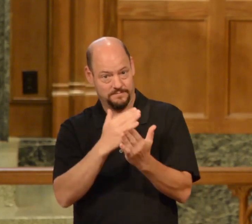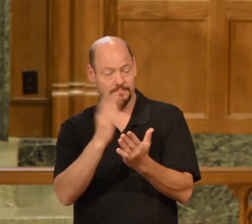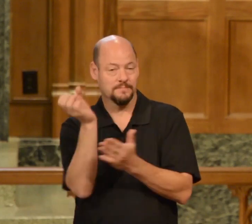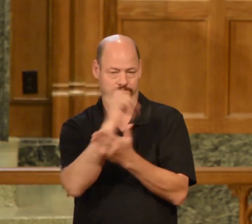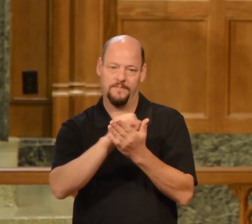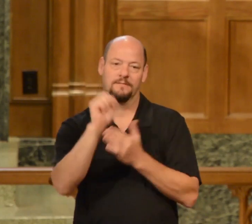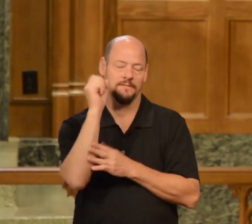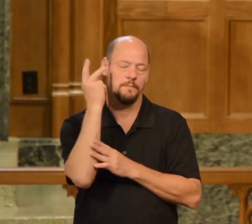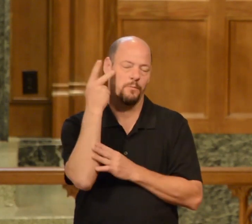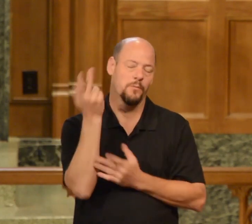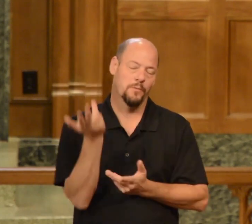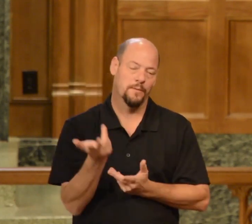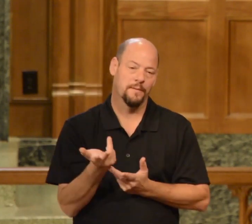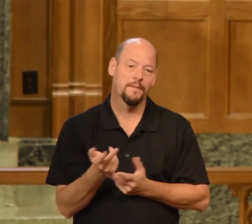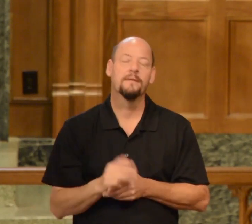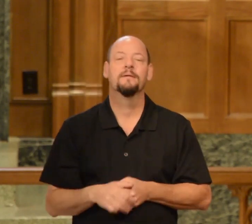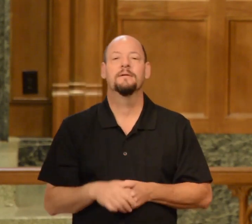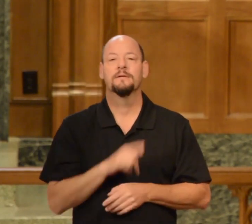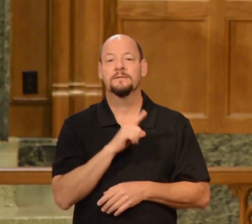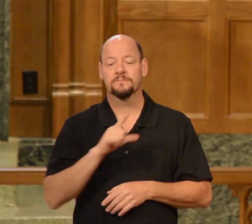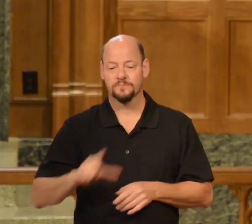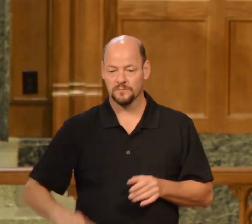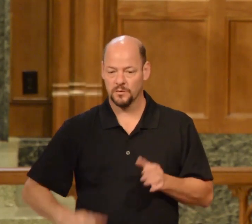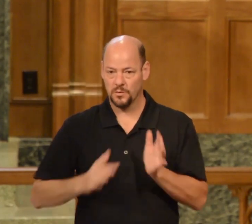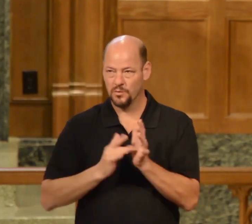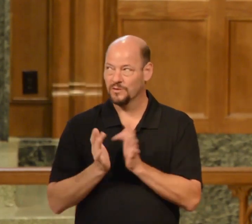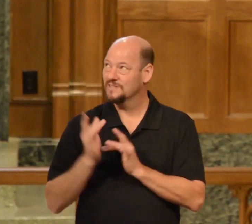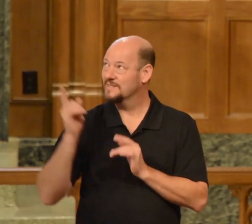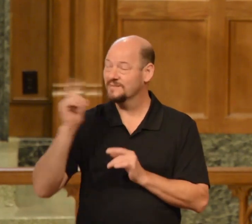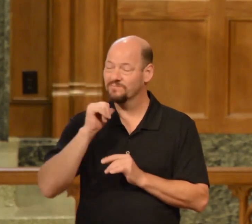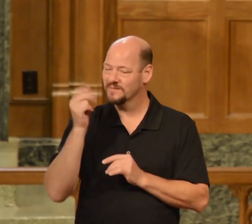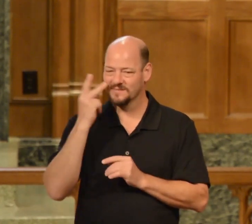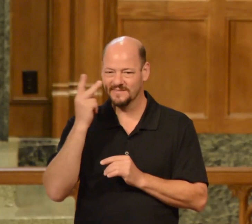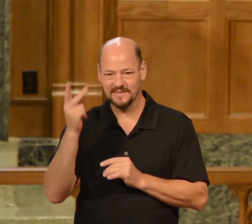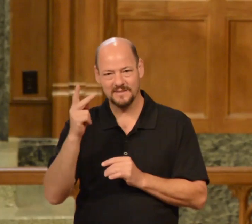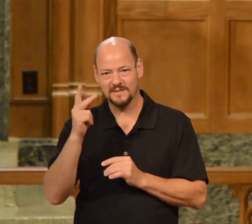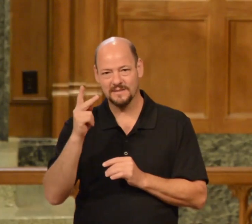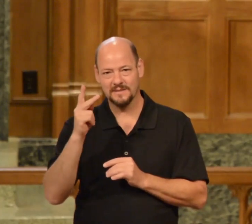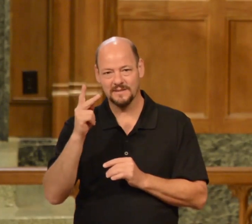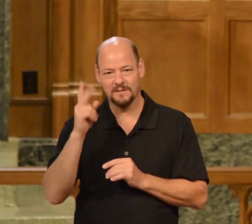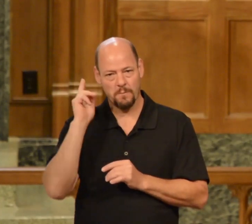and yet the Lord Jesus did not see him as an enemy